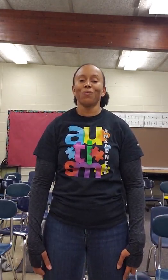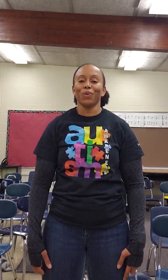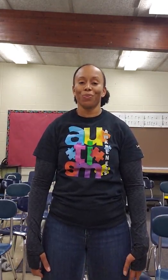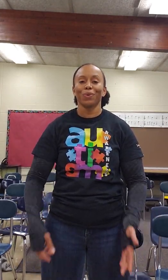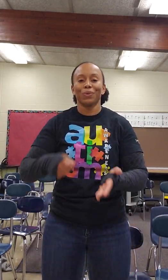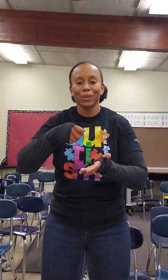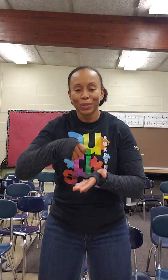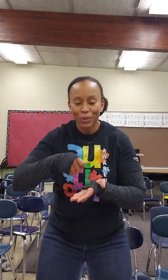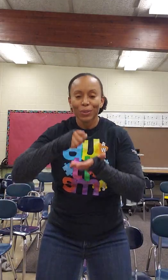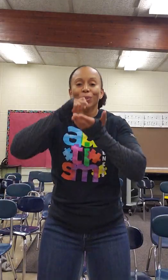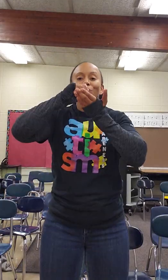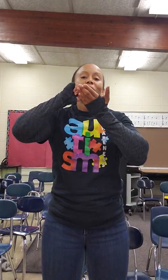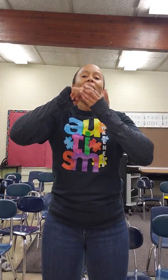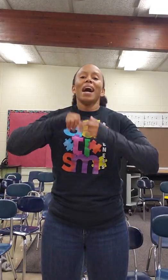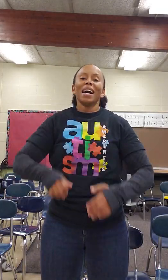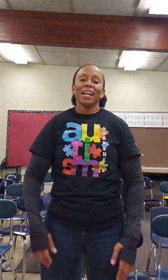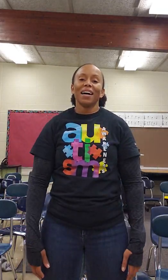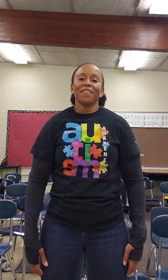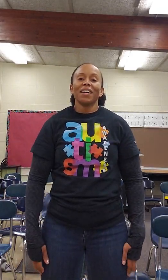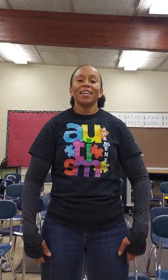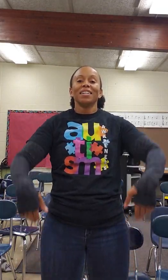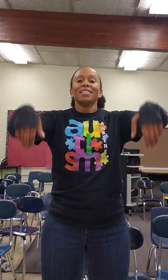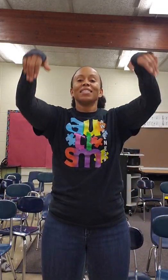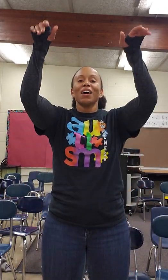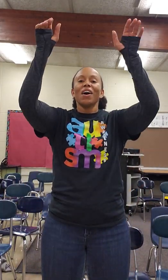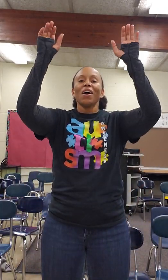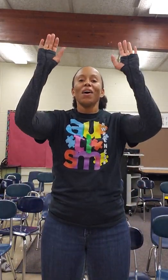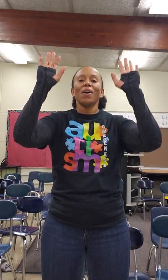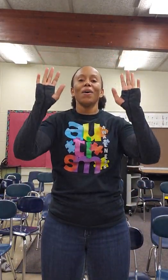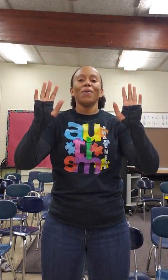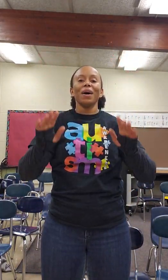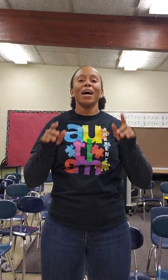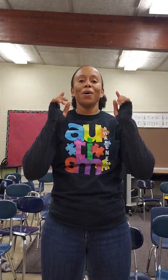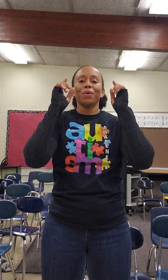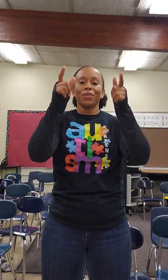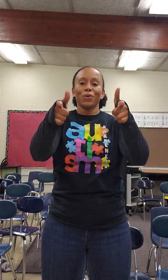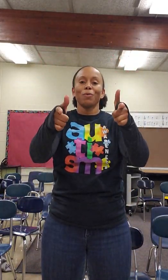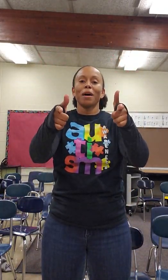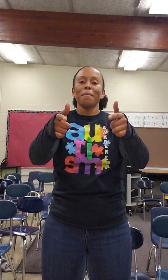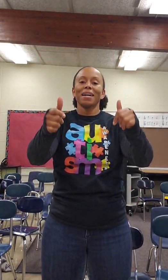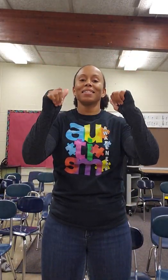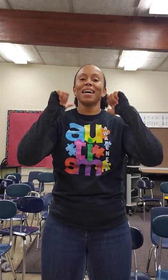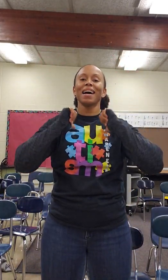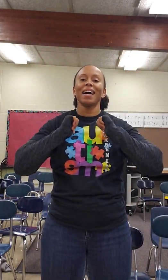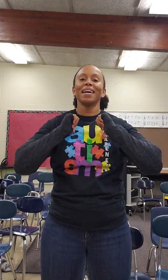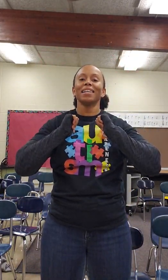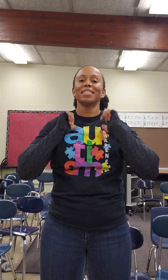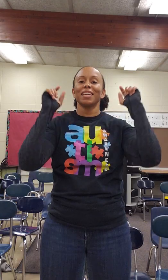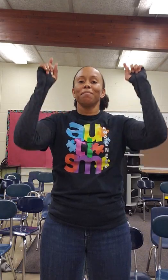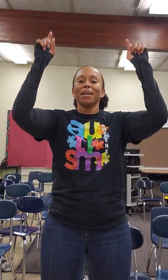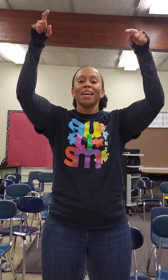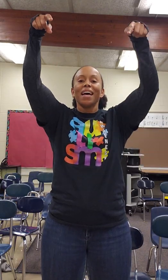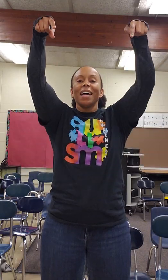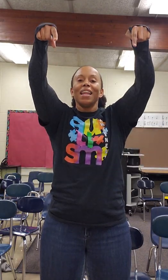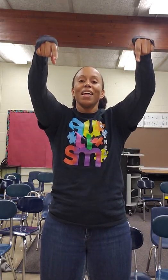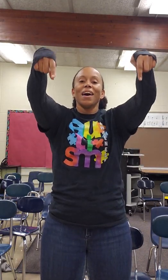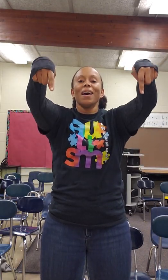we're through. I love the snow. And with you by my side. It's tinged me low,